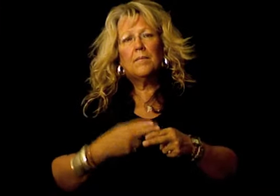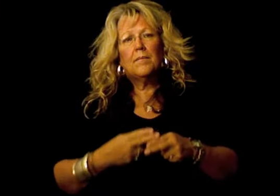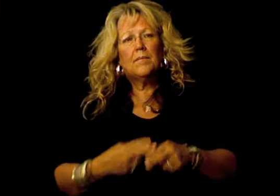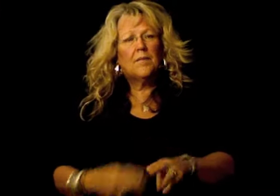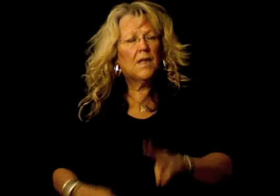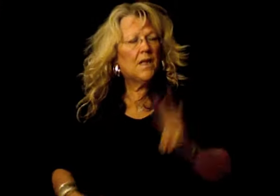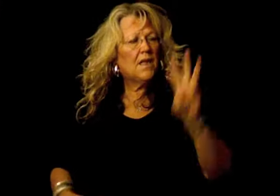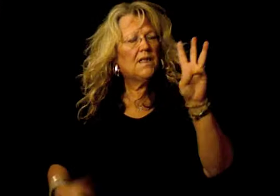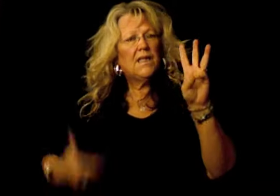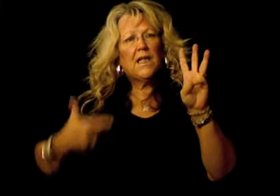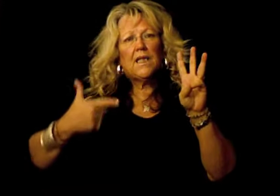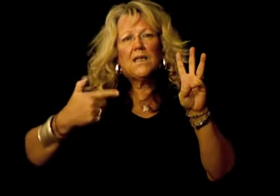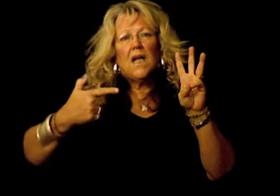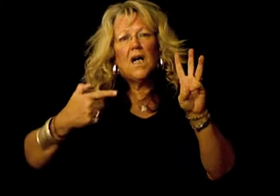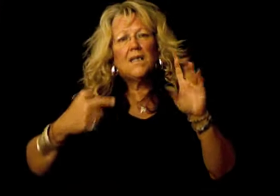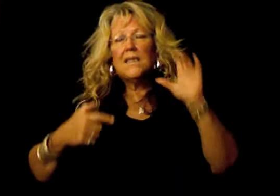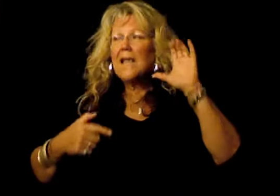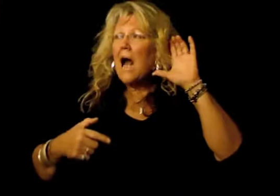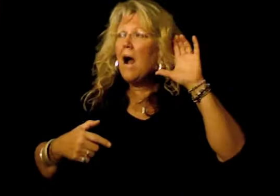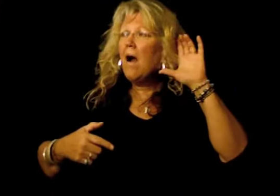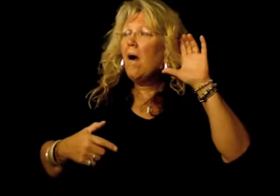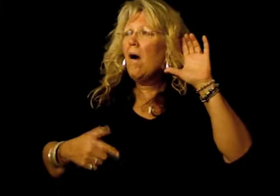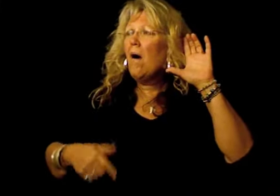Six gun sounds,